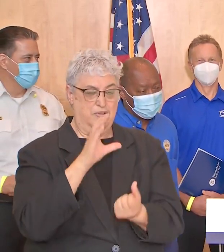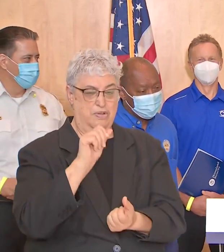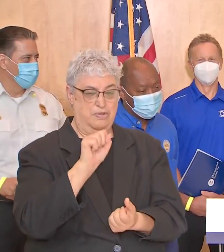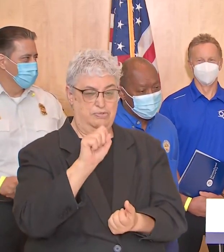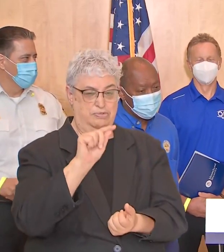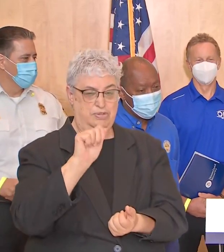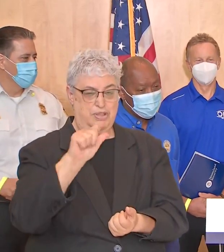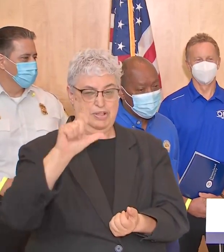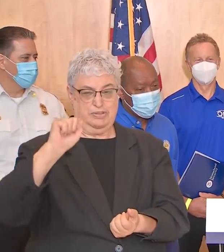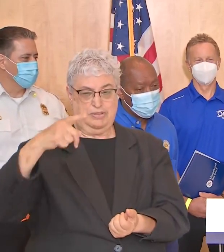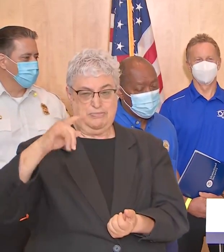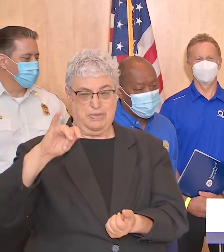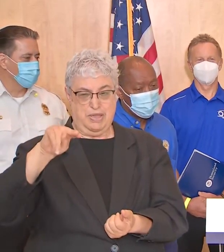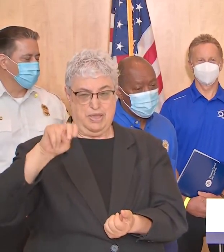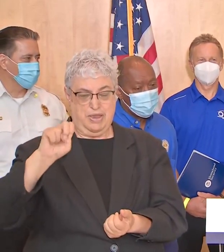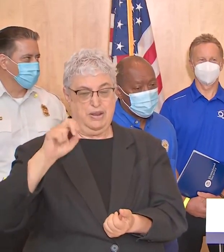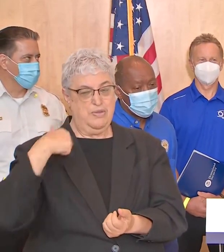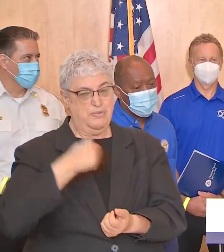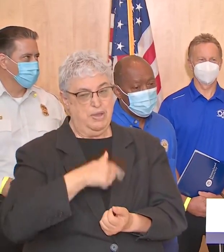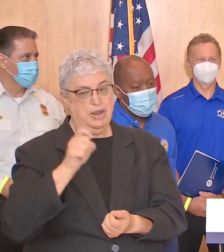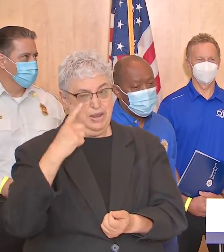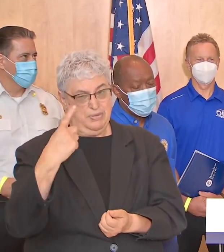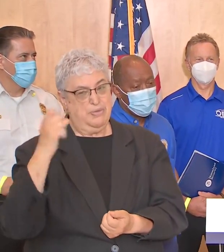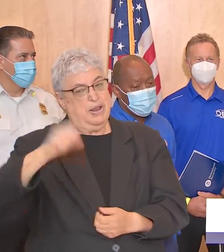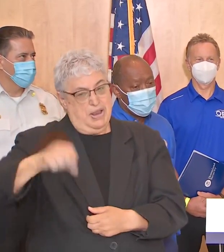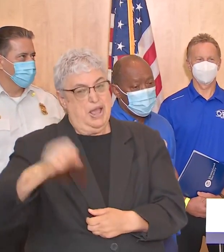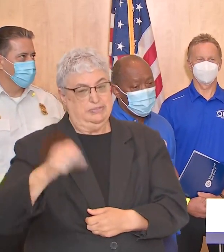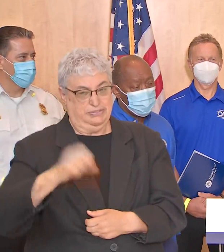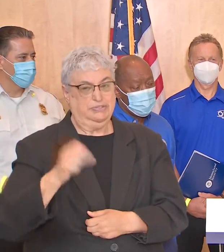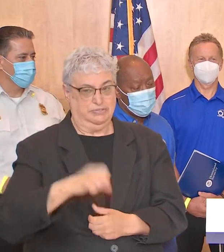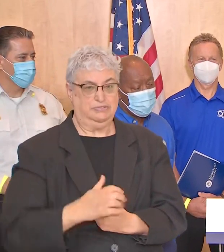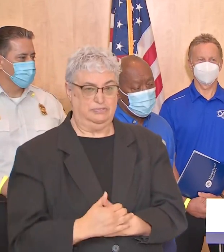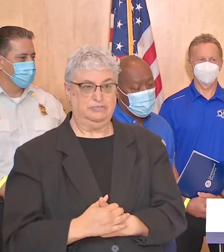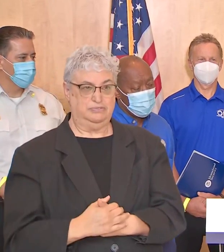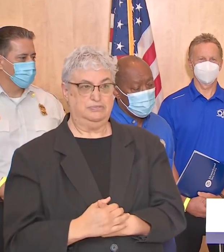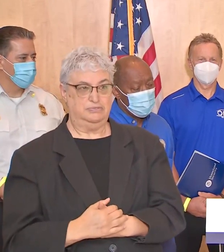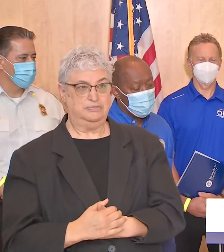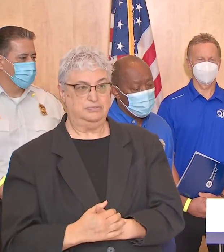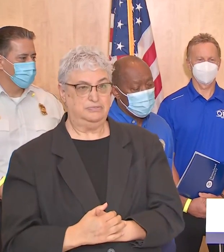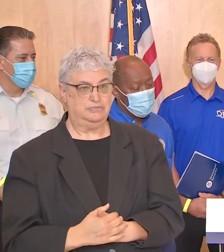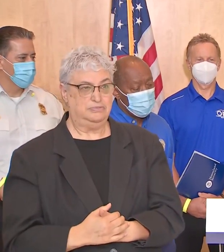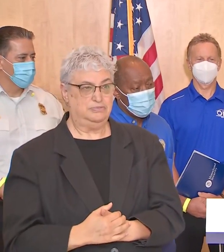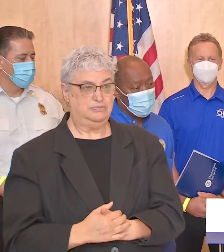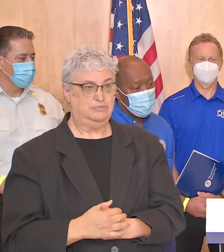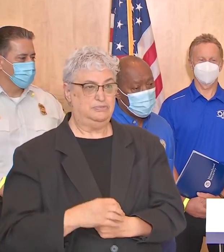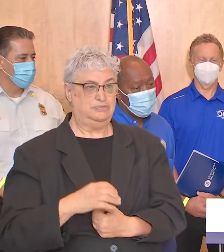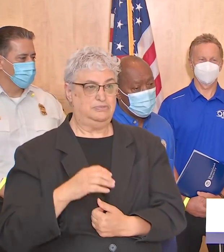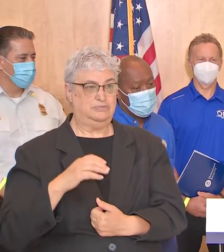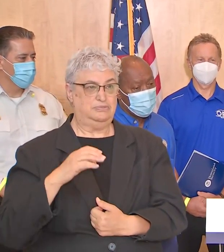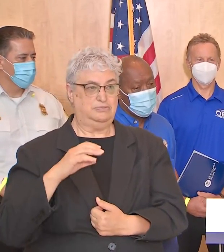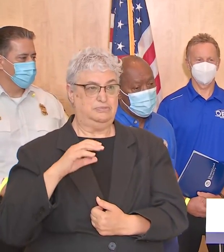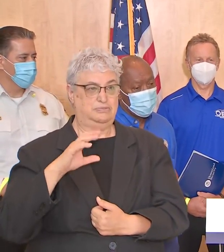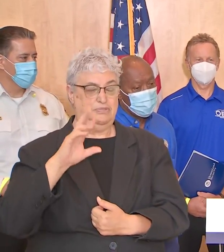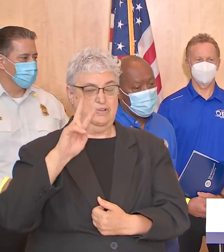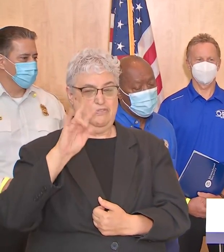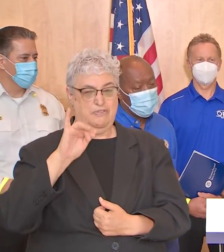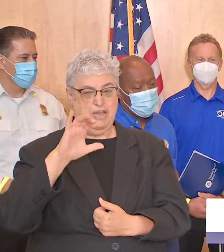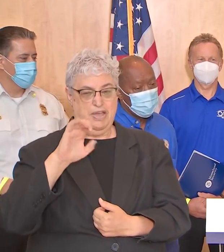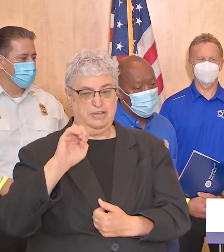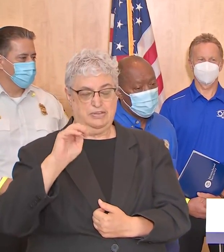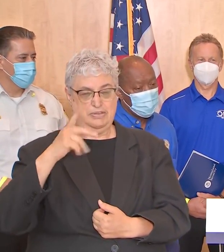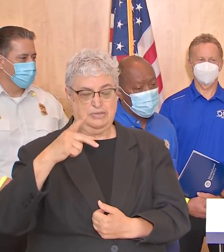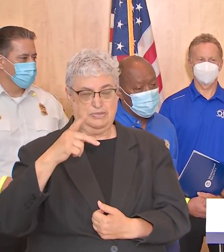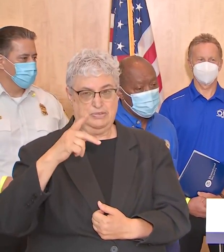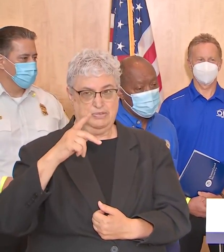spine it is long overdue uh and as i acknowledge uh chairwoman cayman and vice mayor pro tem martin for